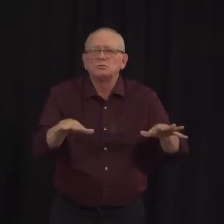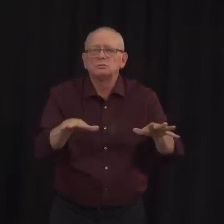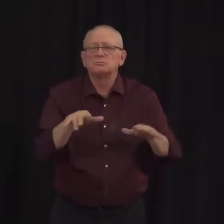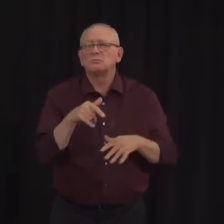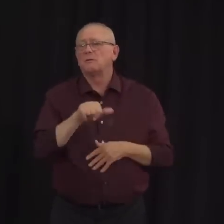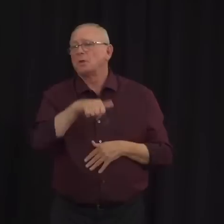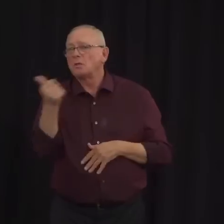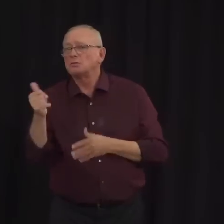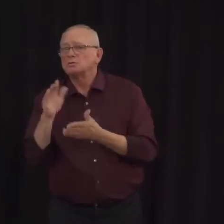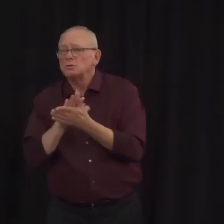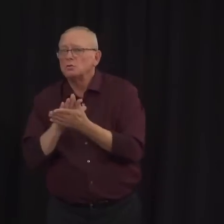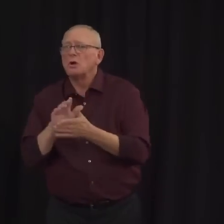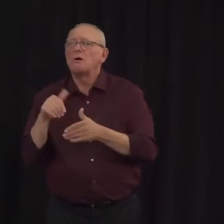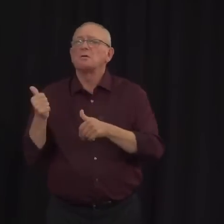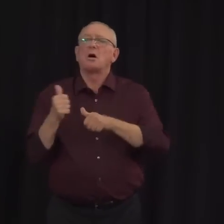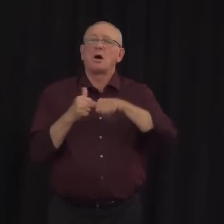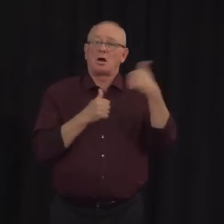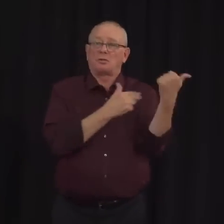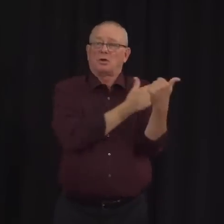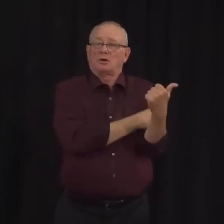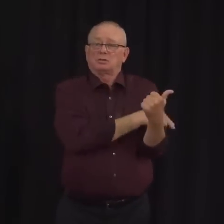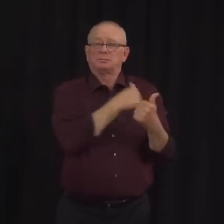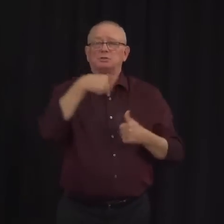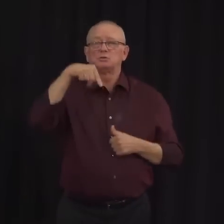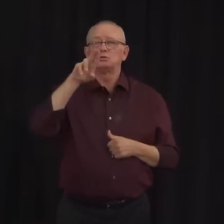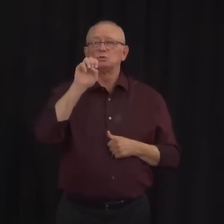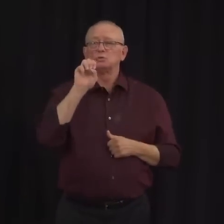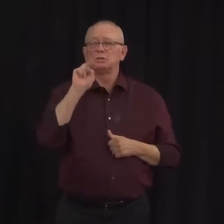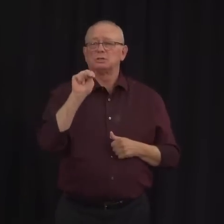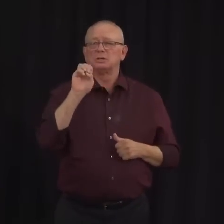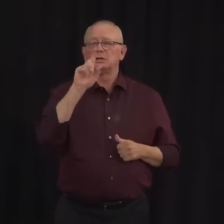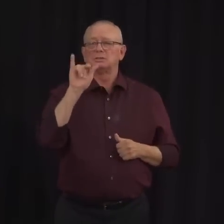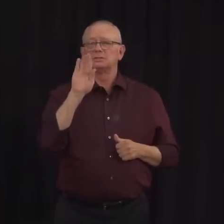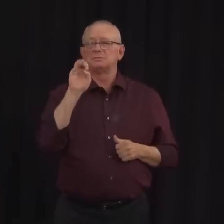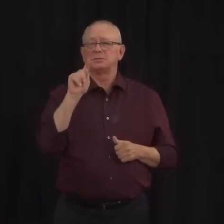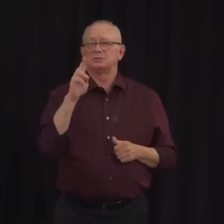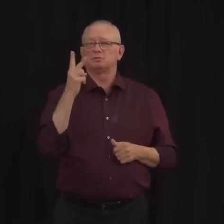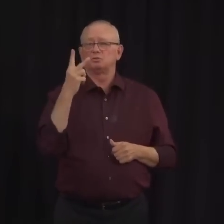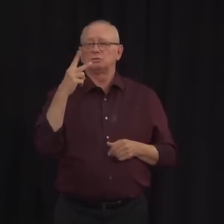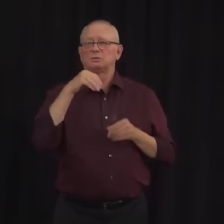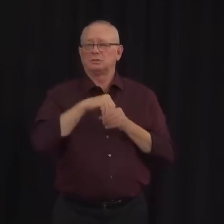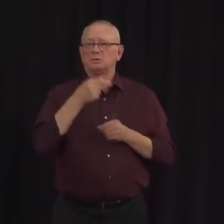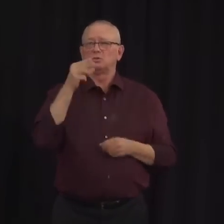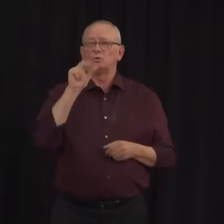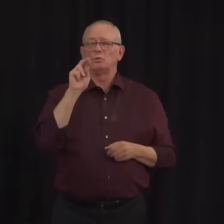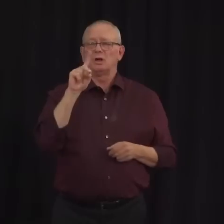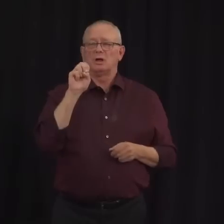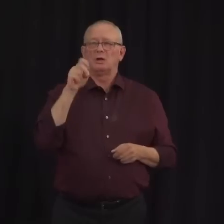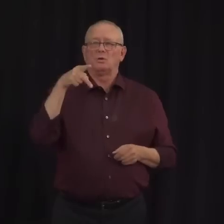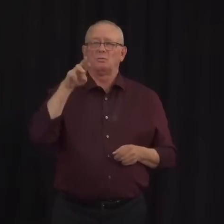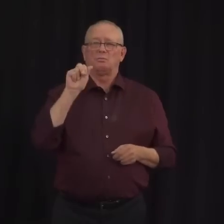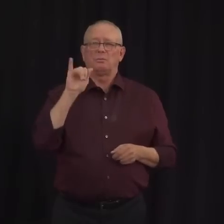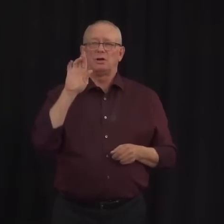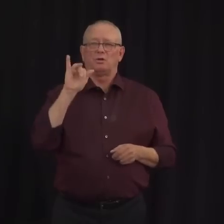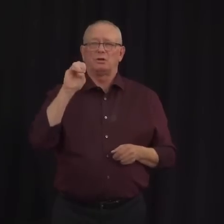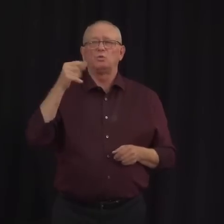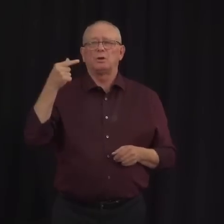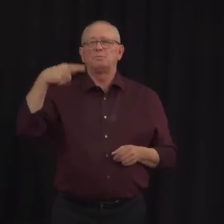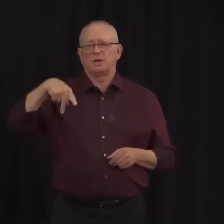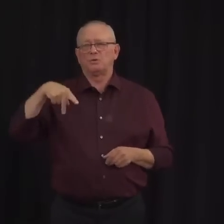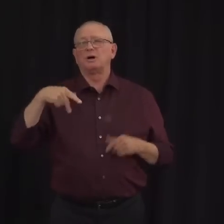Queen Elizabeth II Hospital in Grand Prairie with two cases. Testing and contact tracing is underway